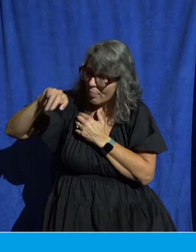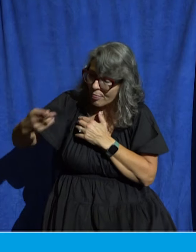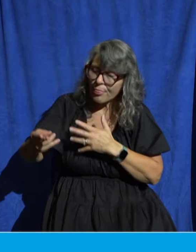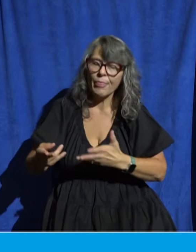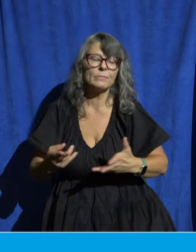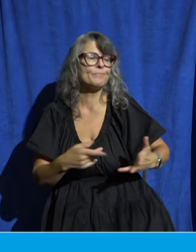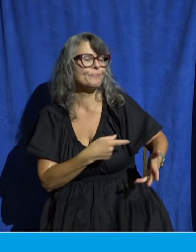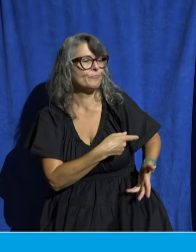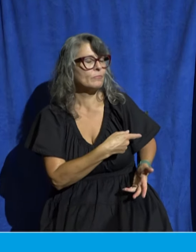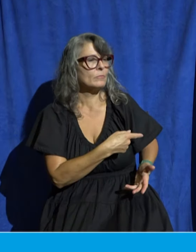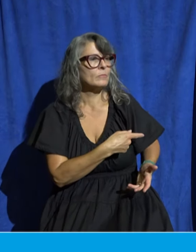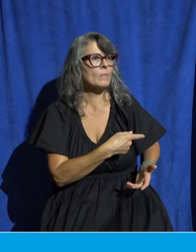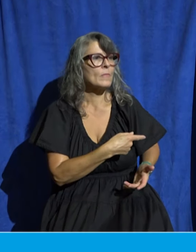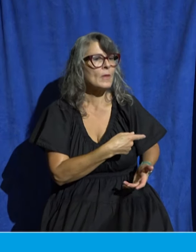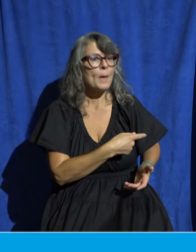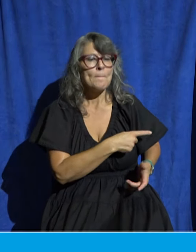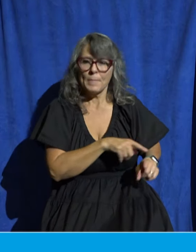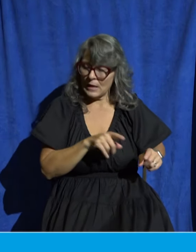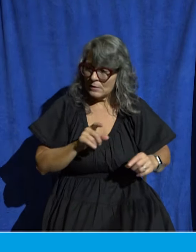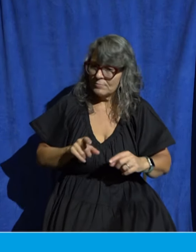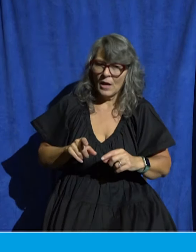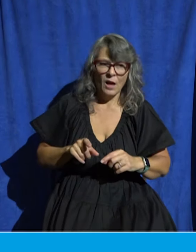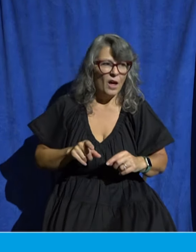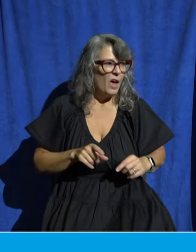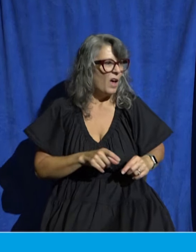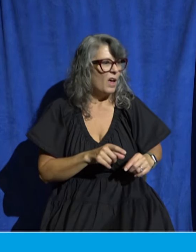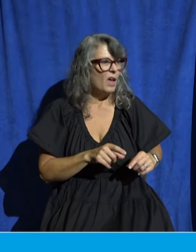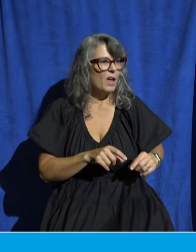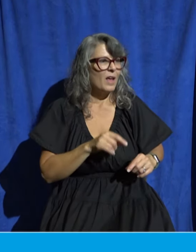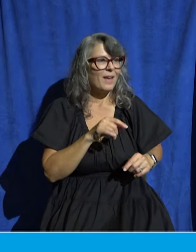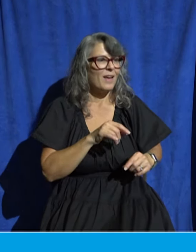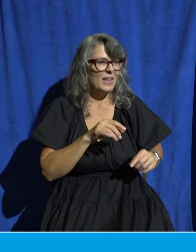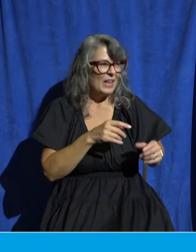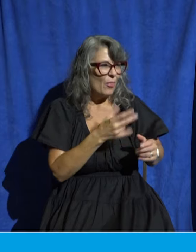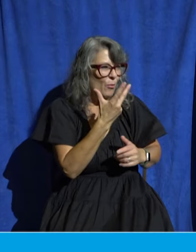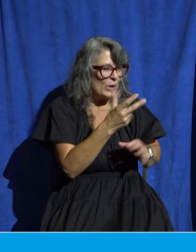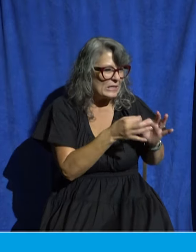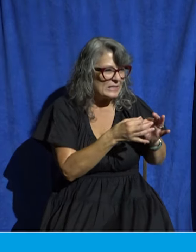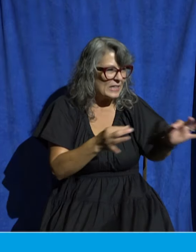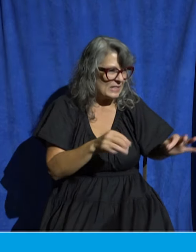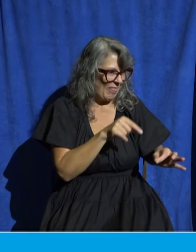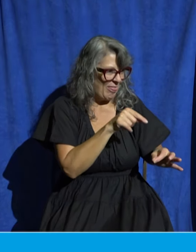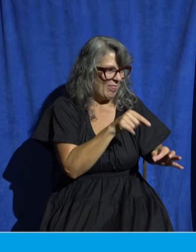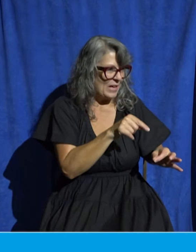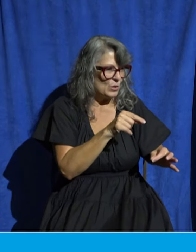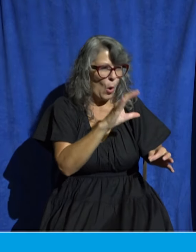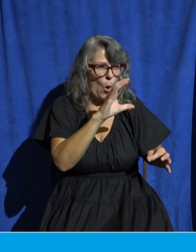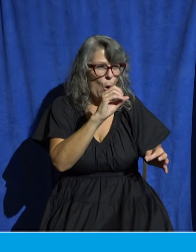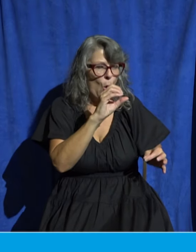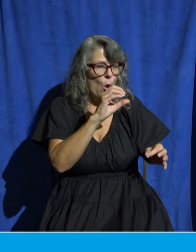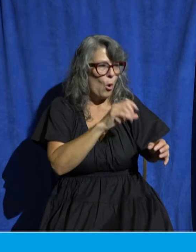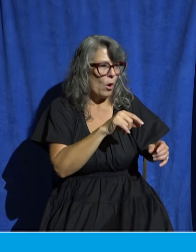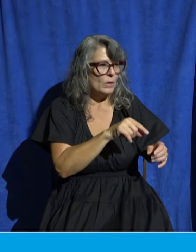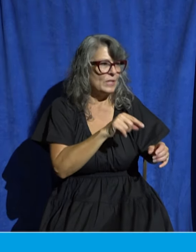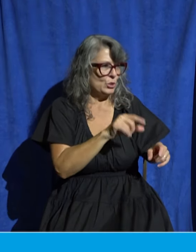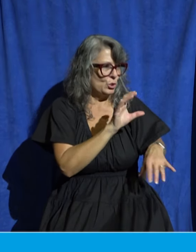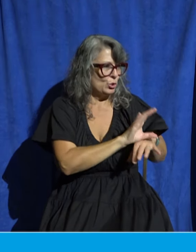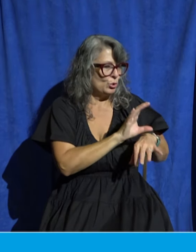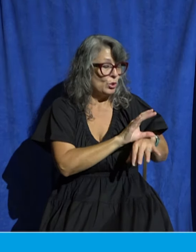church. Here in Romans, he only writes three sentences on spiritual gifting. To the Corinthians, he wrote three full chapters about spiritual